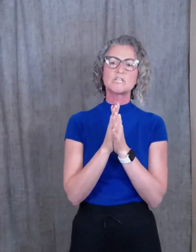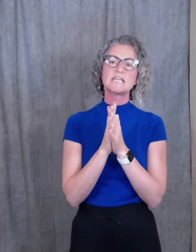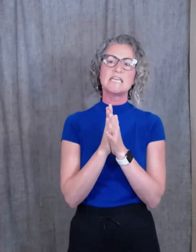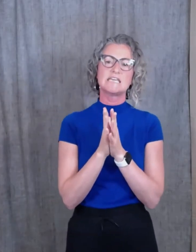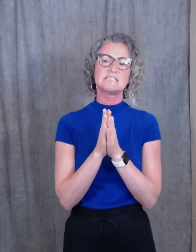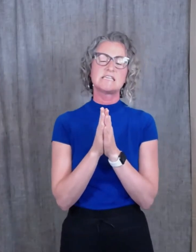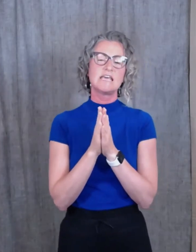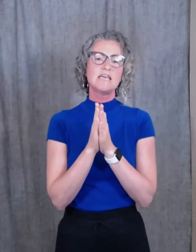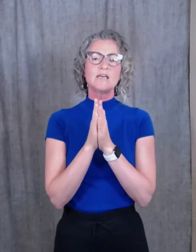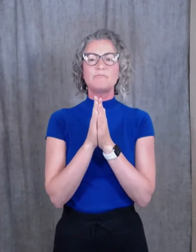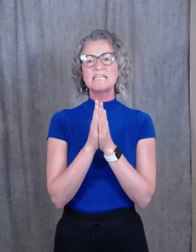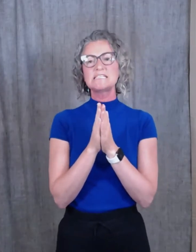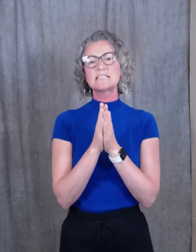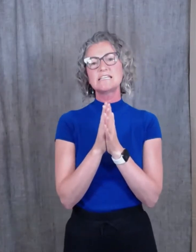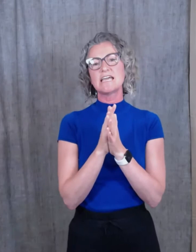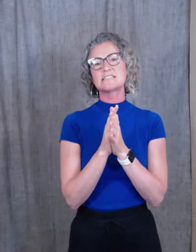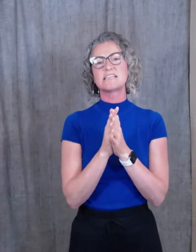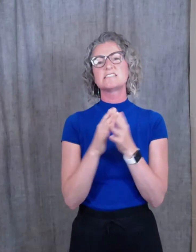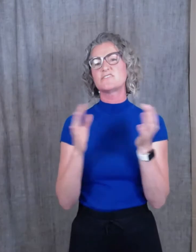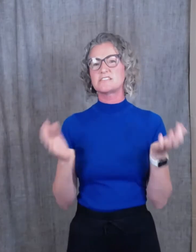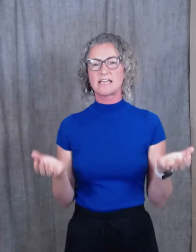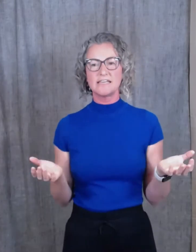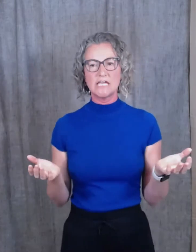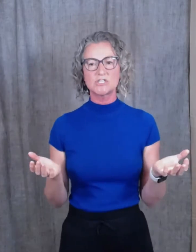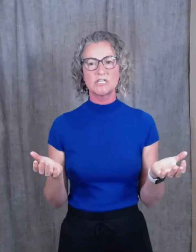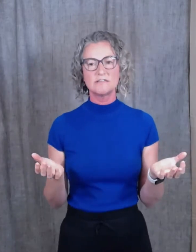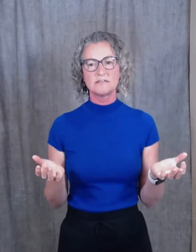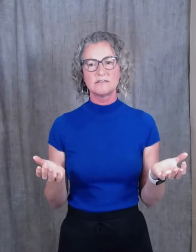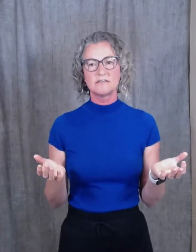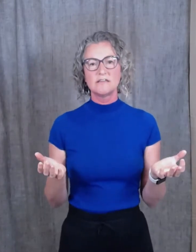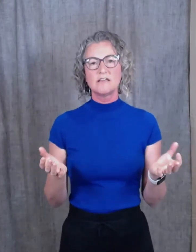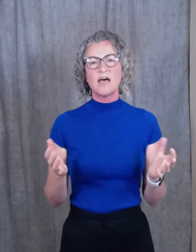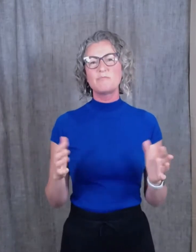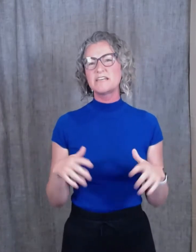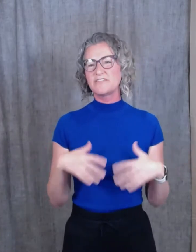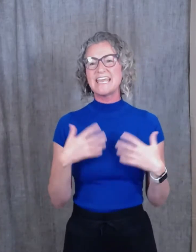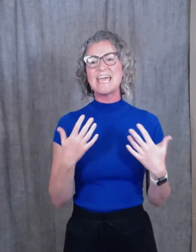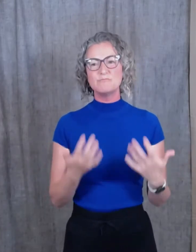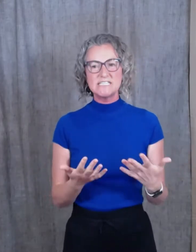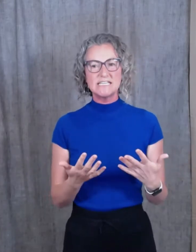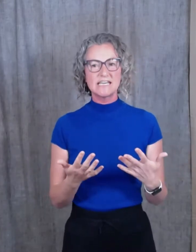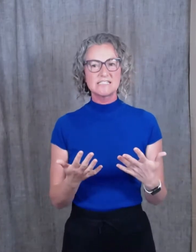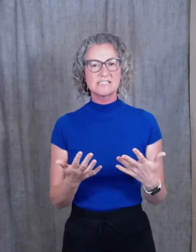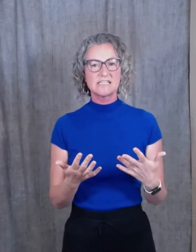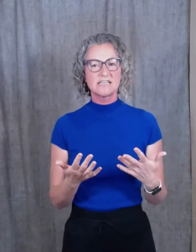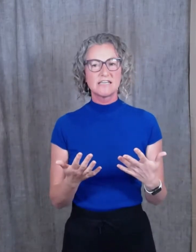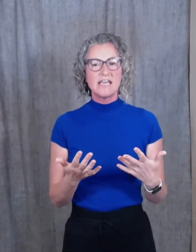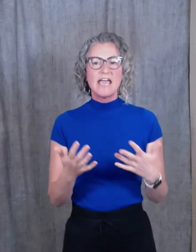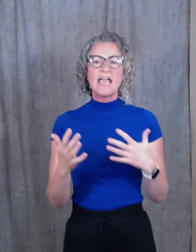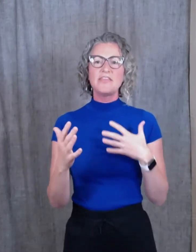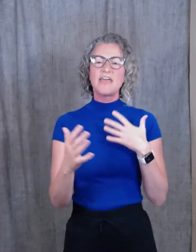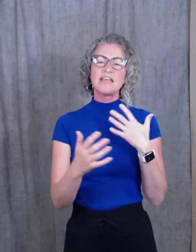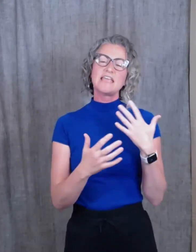is basically a sense of stagnation, a bit of an emptiness, loneliness, and that it